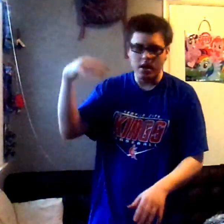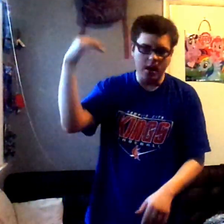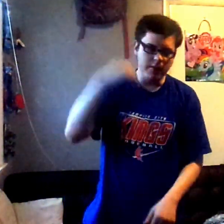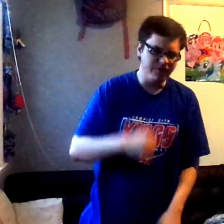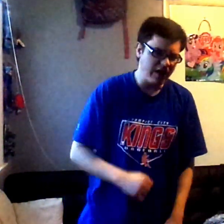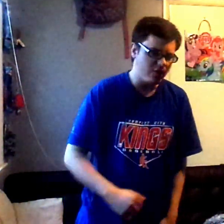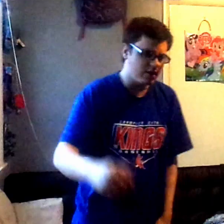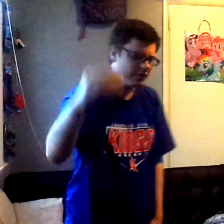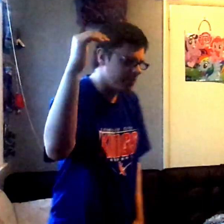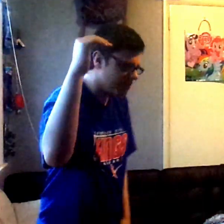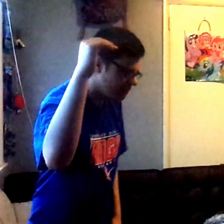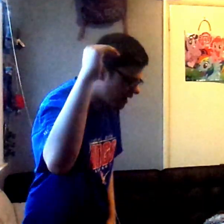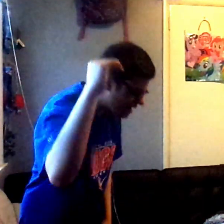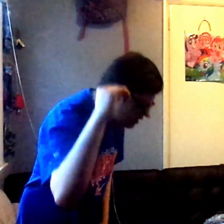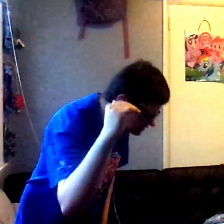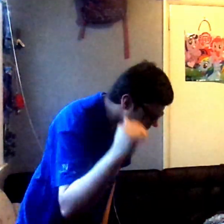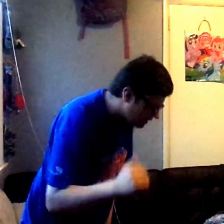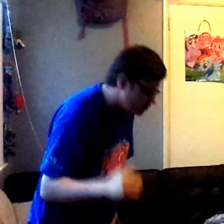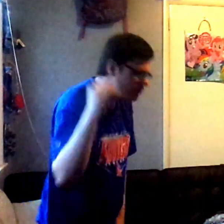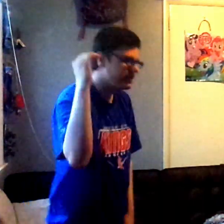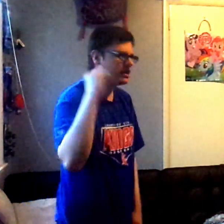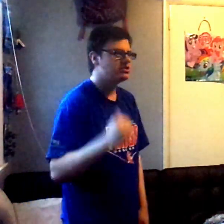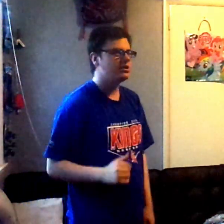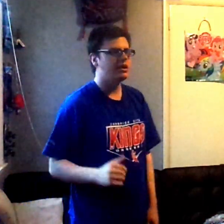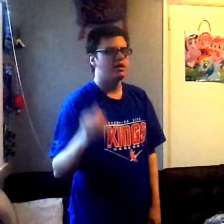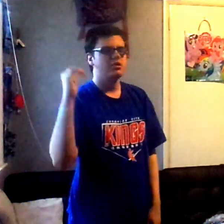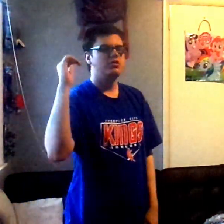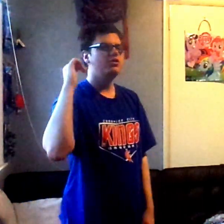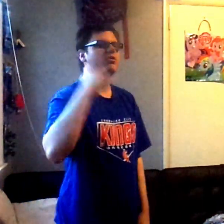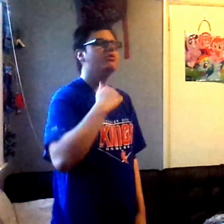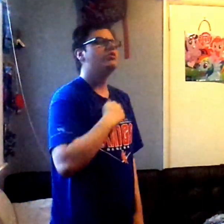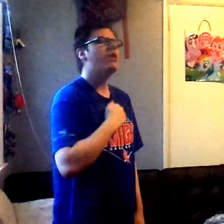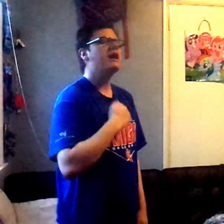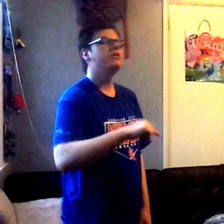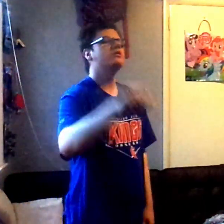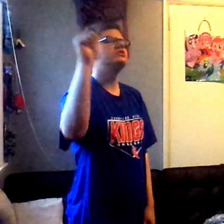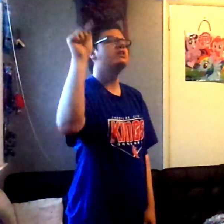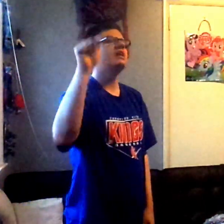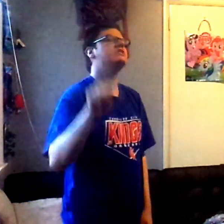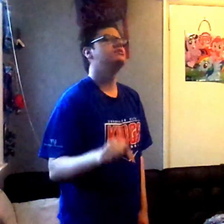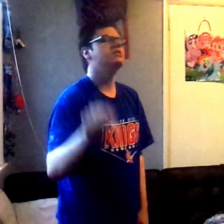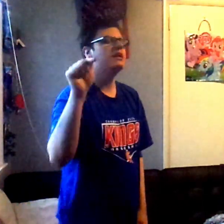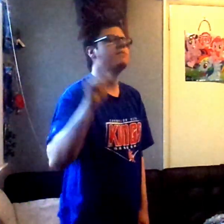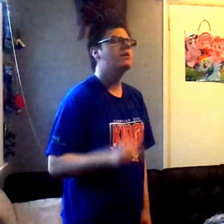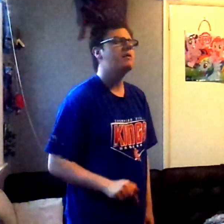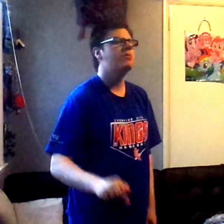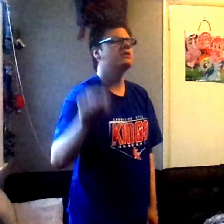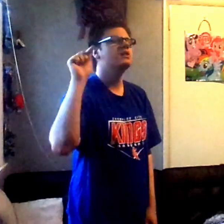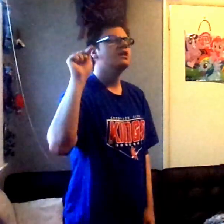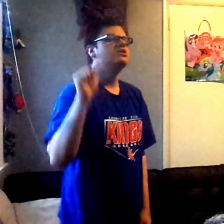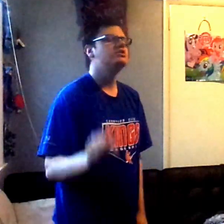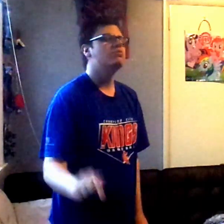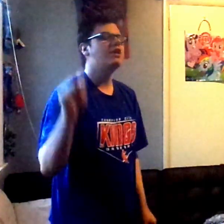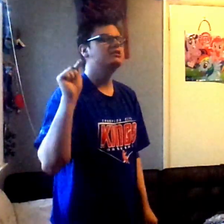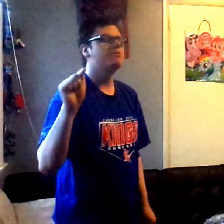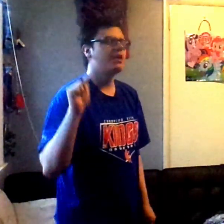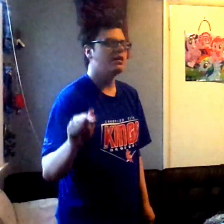in fact, want to give you my honest opinion, do you think you should get, do you, do I think you should you guys should get Paramount+, just to watch the brand new